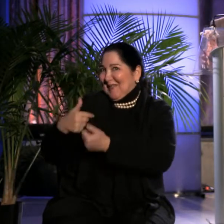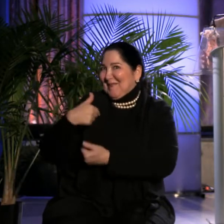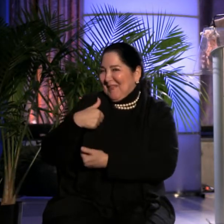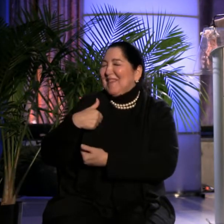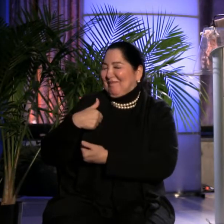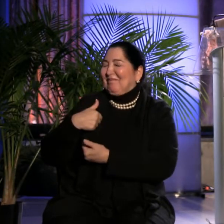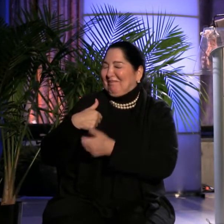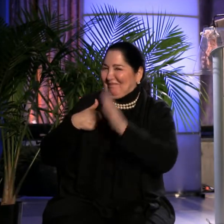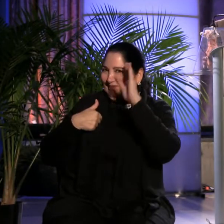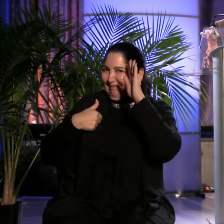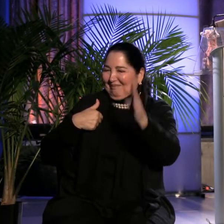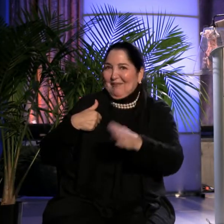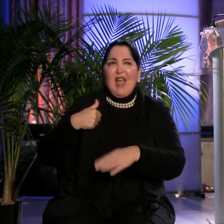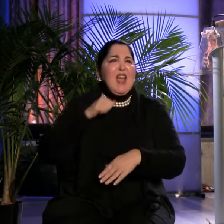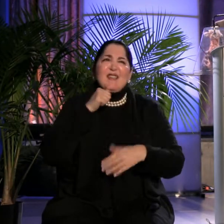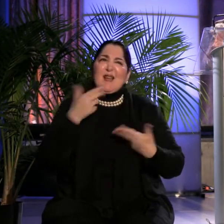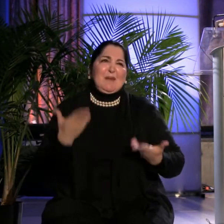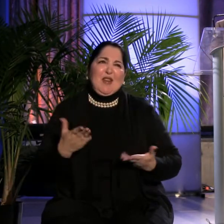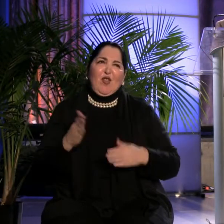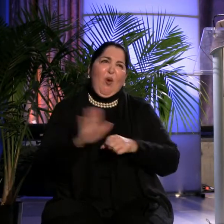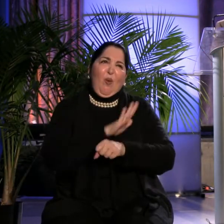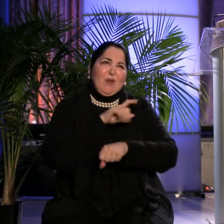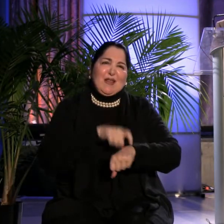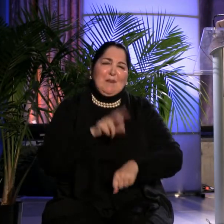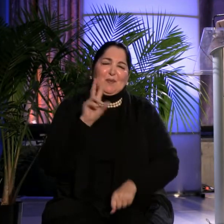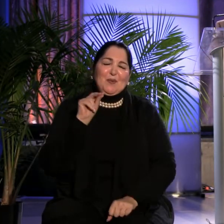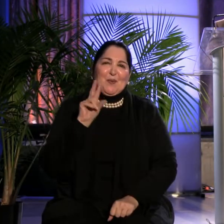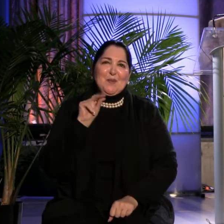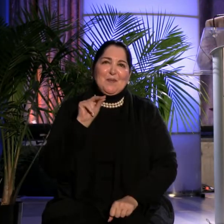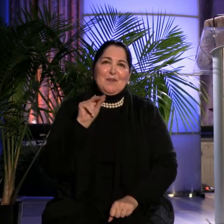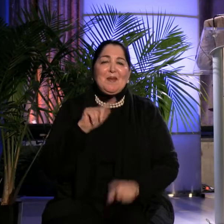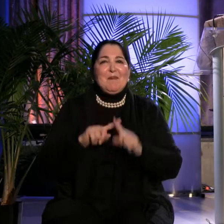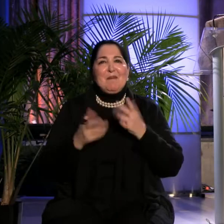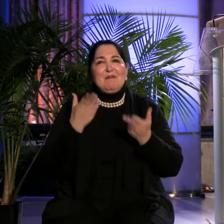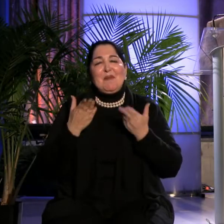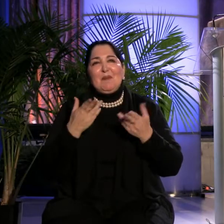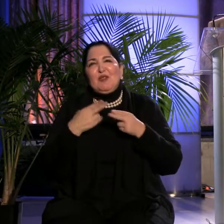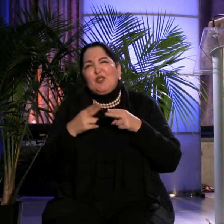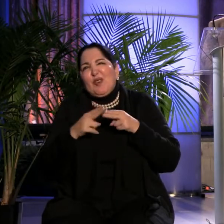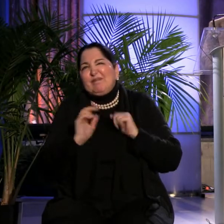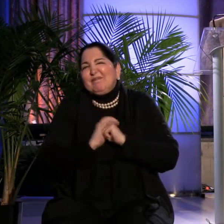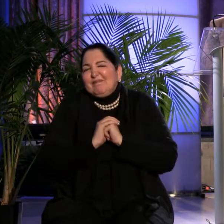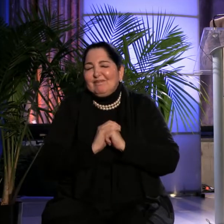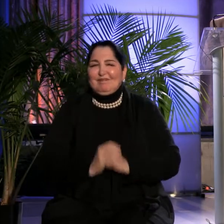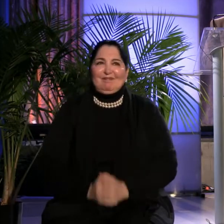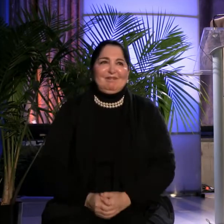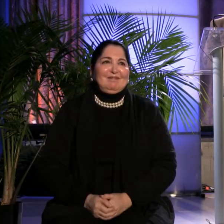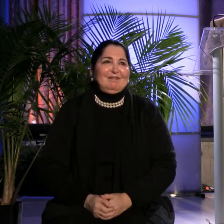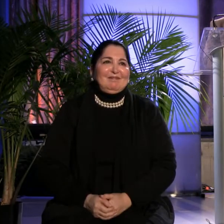Jerry is not going to be sitting here the whole time, but maybe just we'll kick it right here.